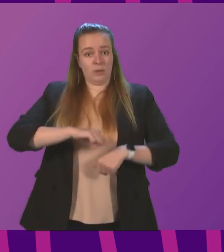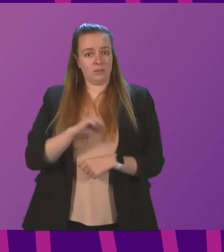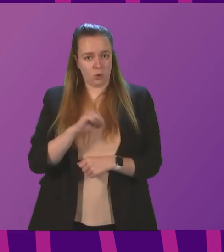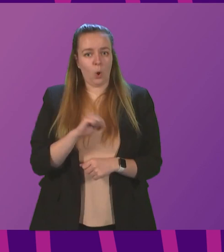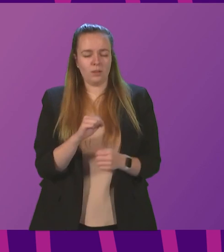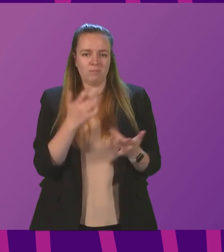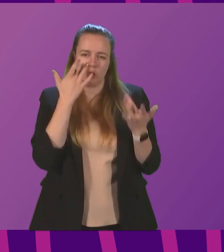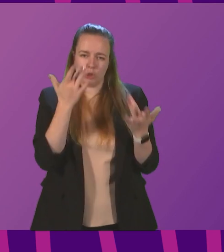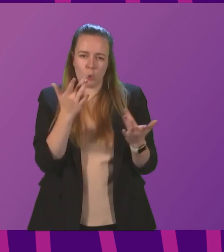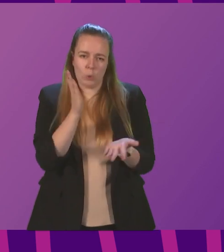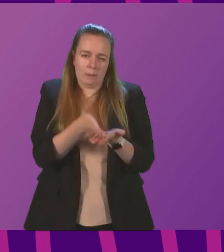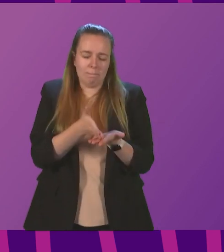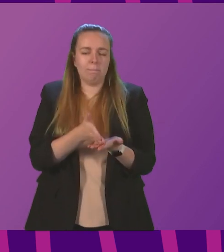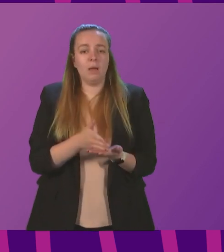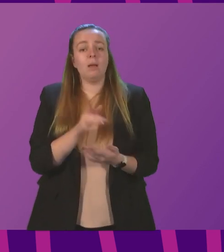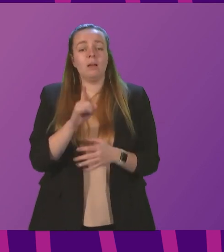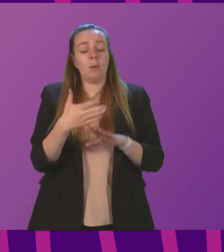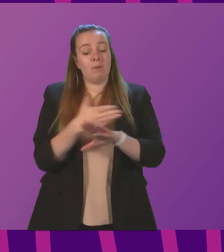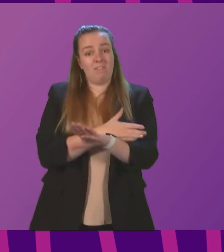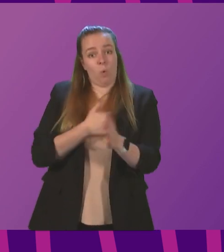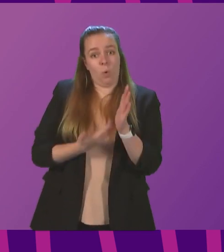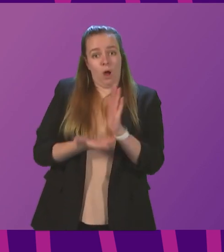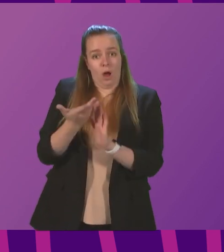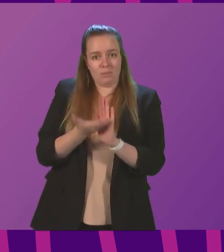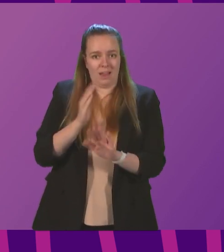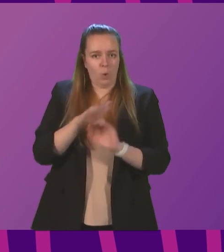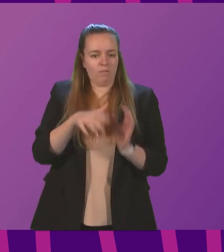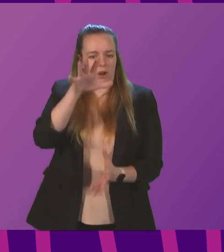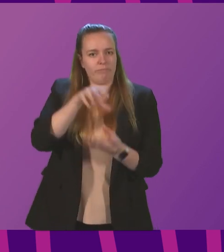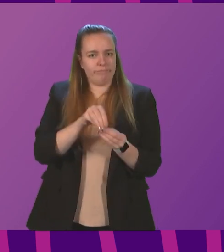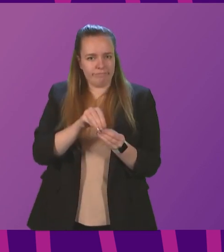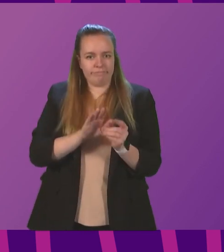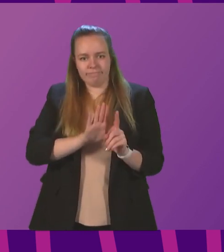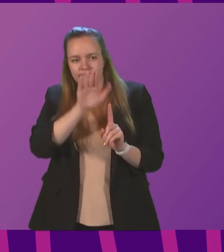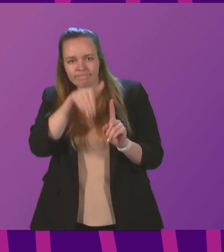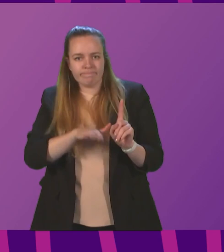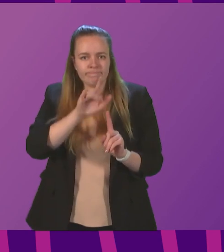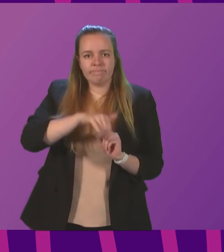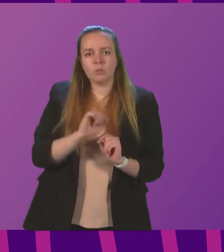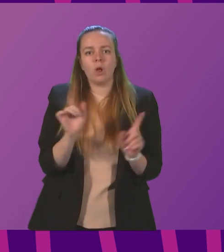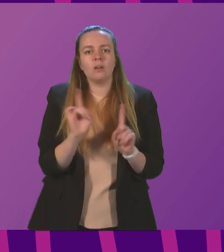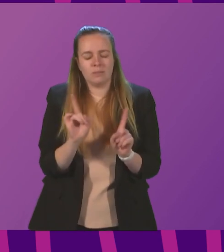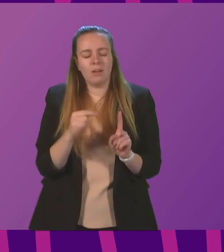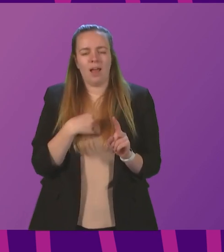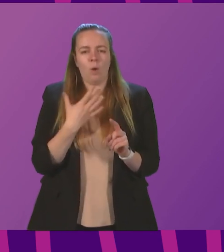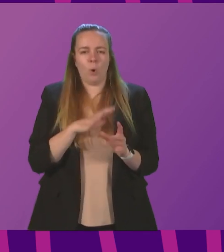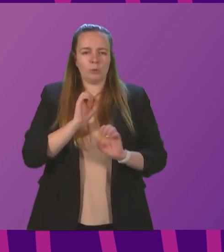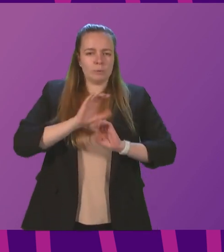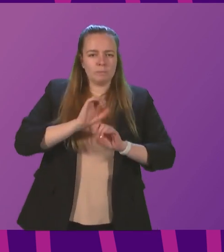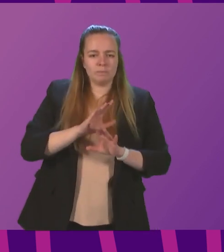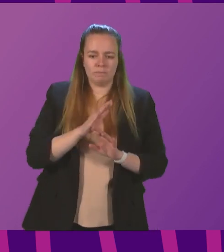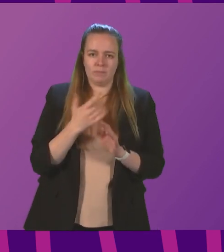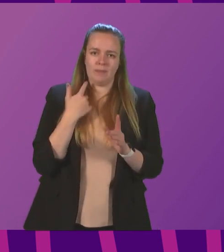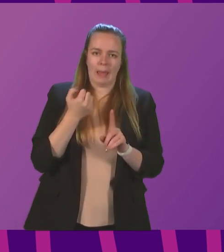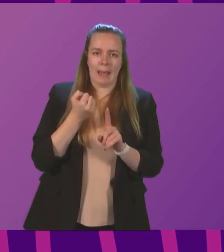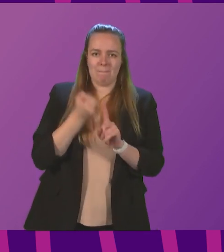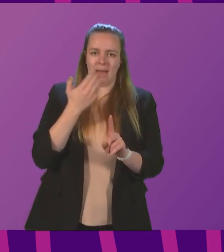that out. However, before I give an update on the overall trends in Scotland, I want to say a few words about the impact of recent